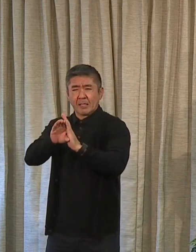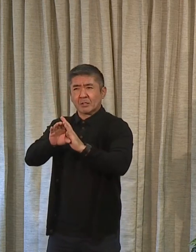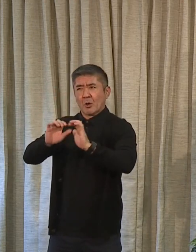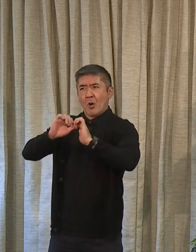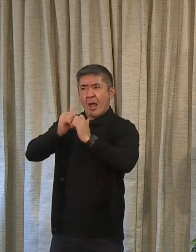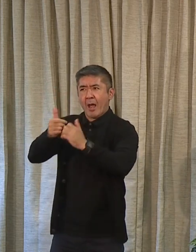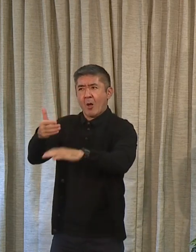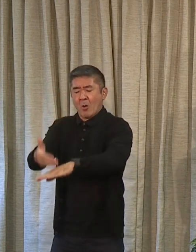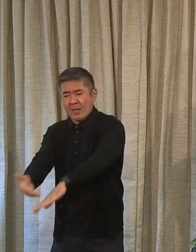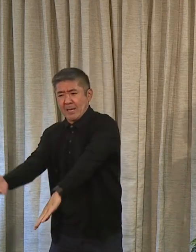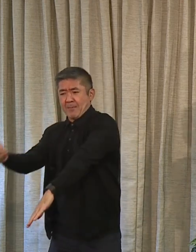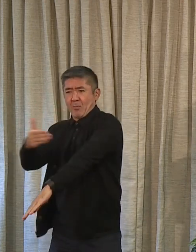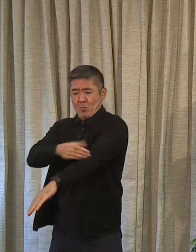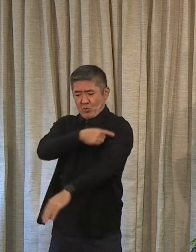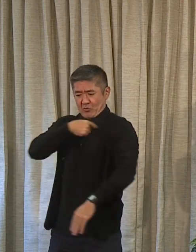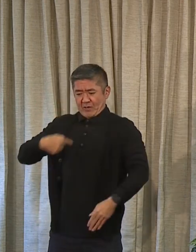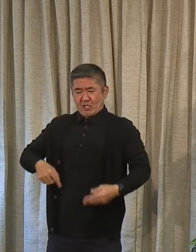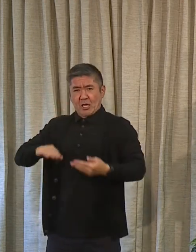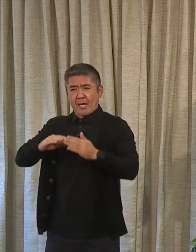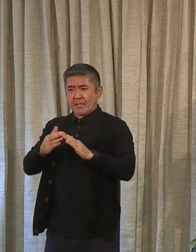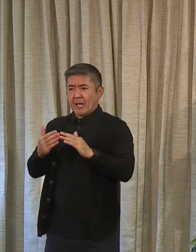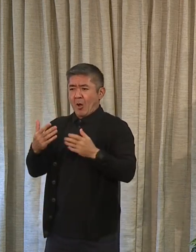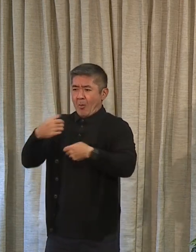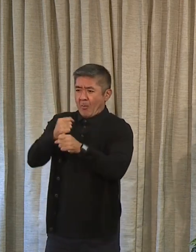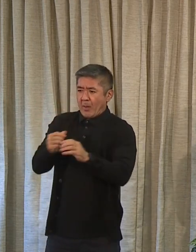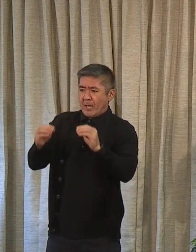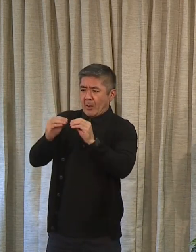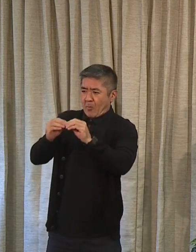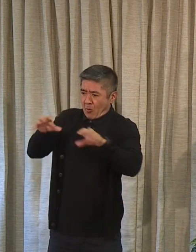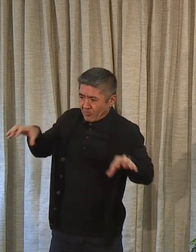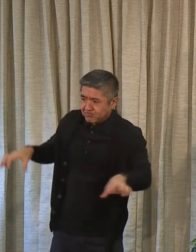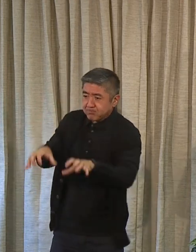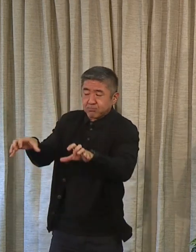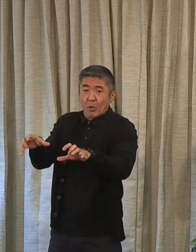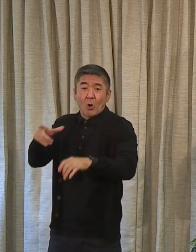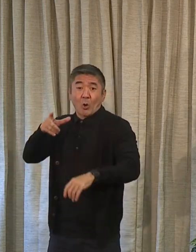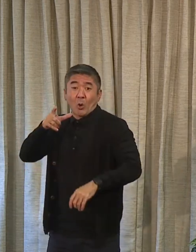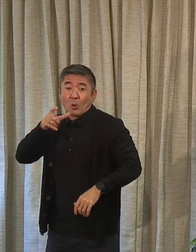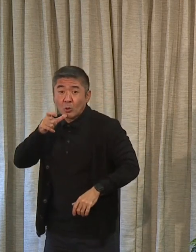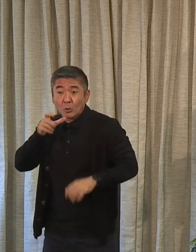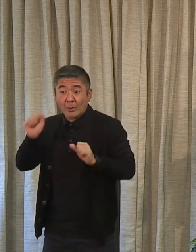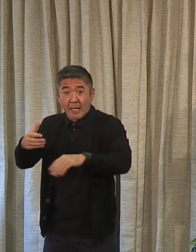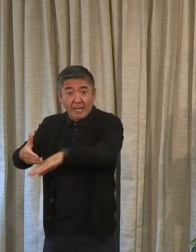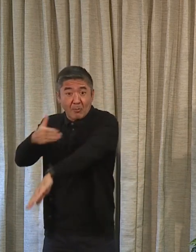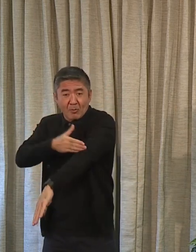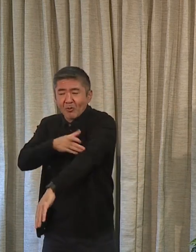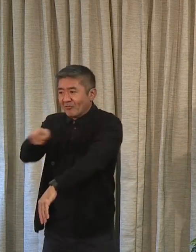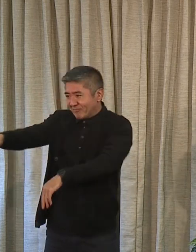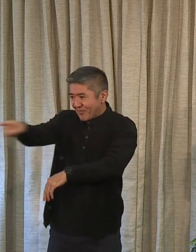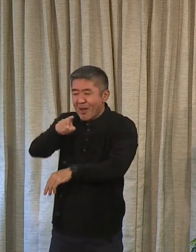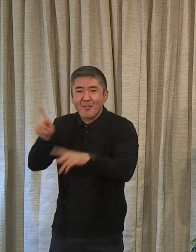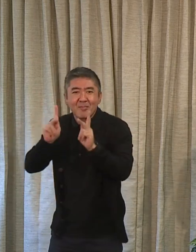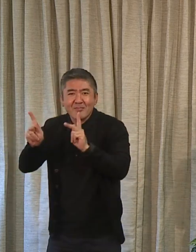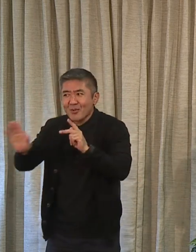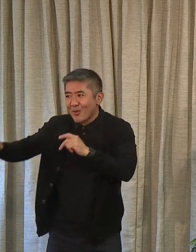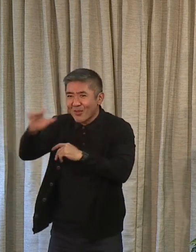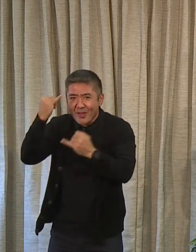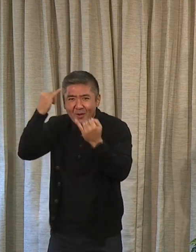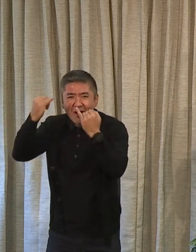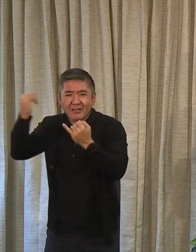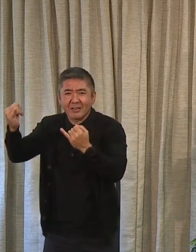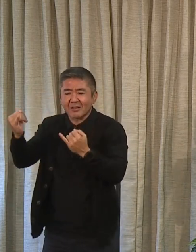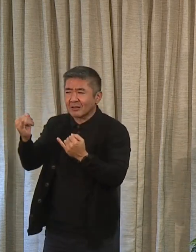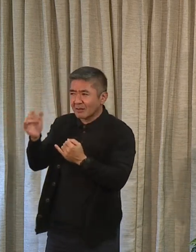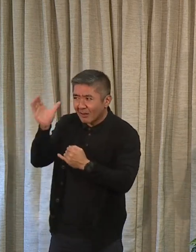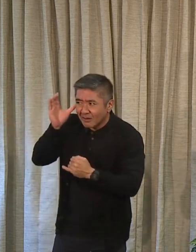Chinatown actually exist in Chinatown. The people there have the greatest ideas. And the idea for us is to be able to marshal,